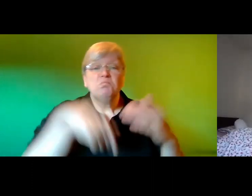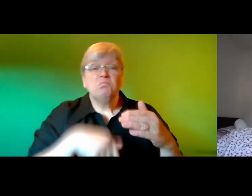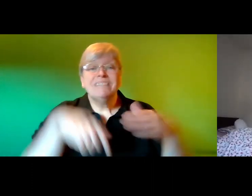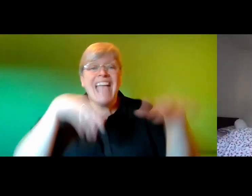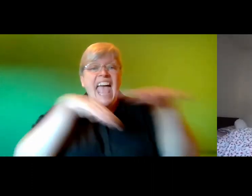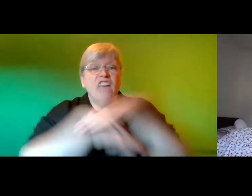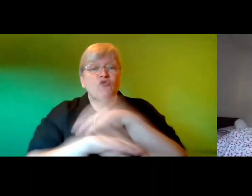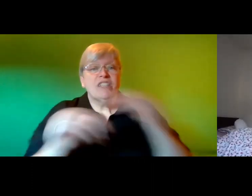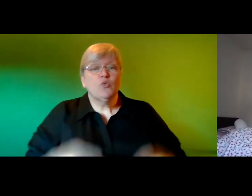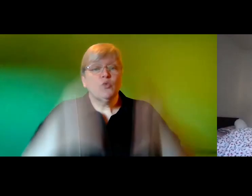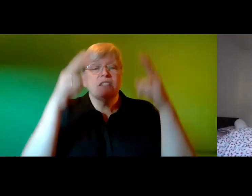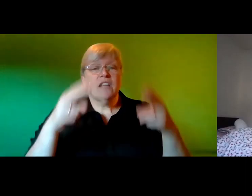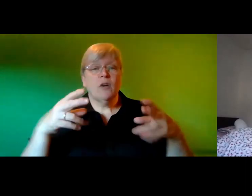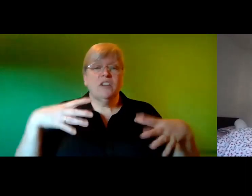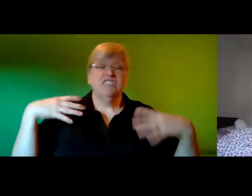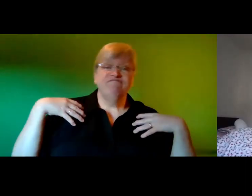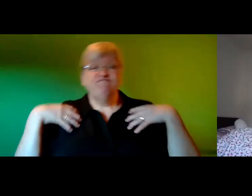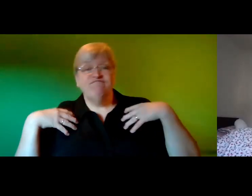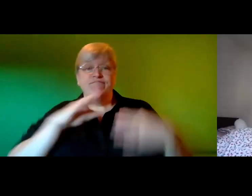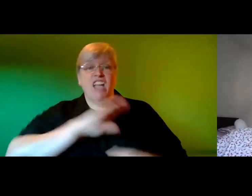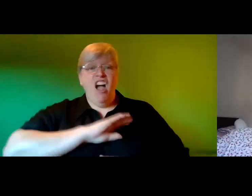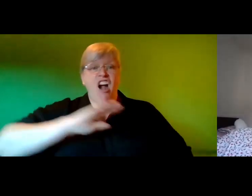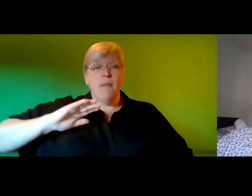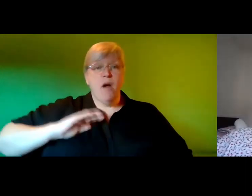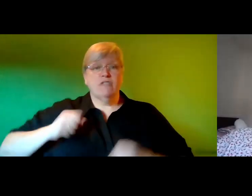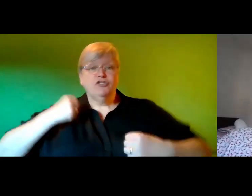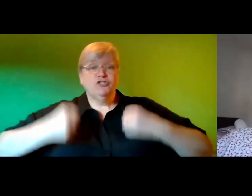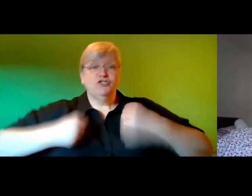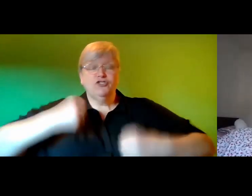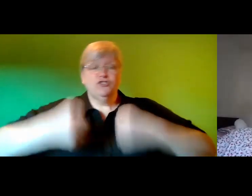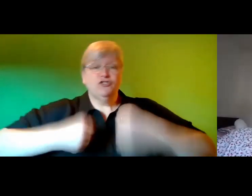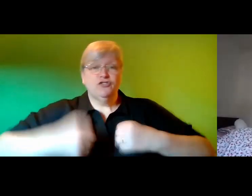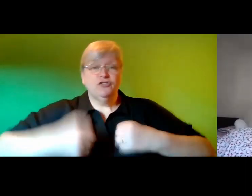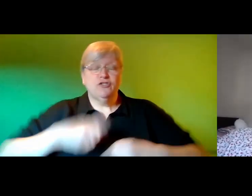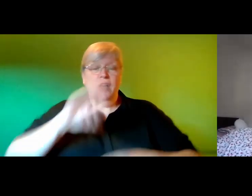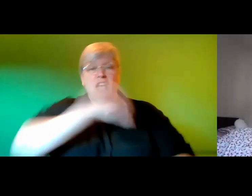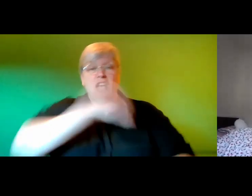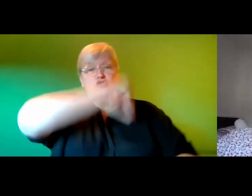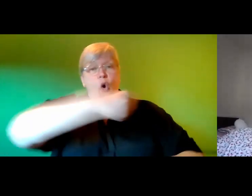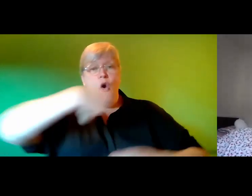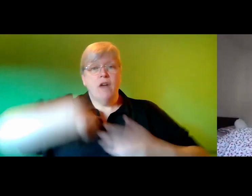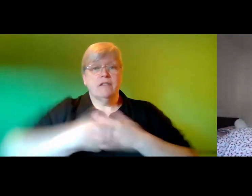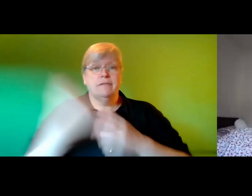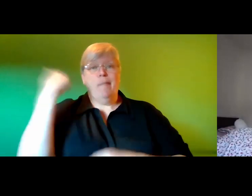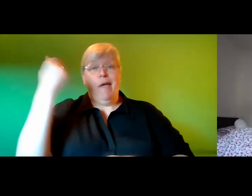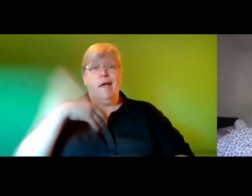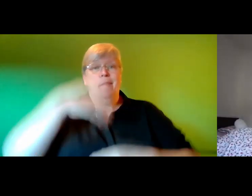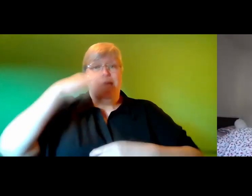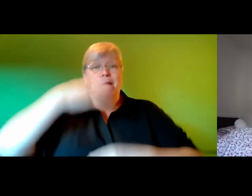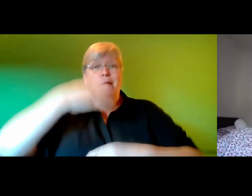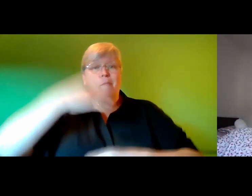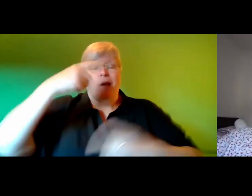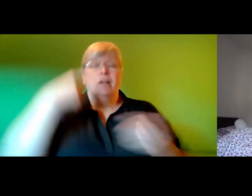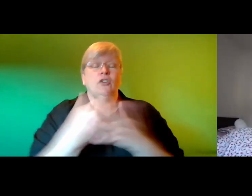his intricate armor clattering and the sword of triumph strapped to his back bouncing as he went he rocked up to the large